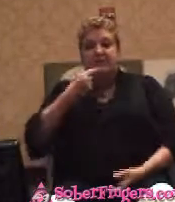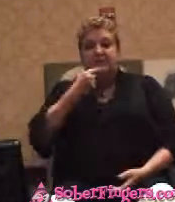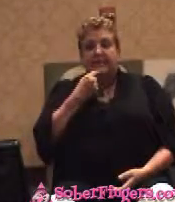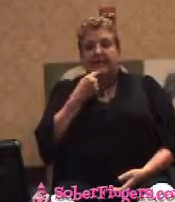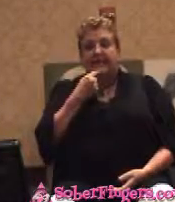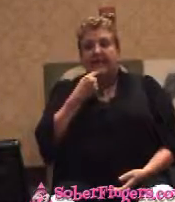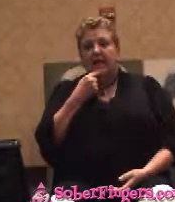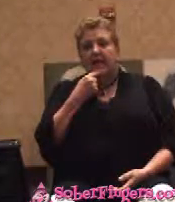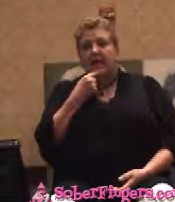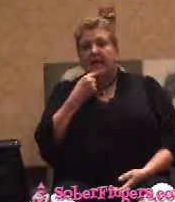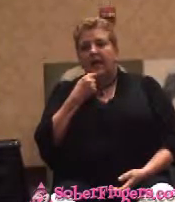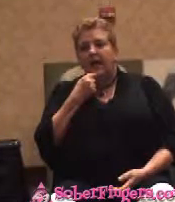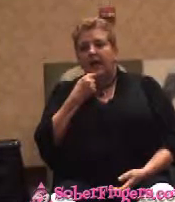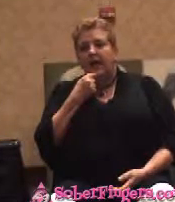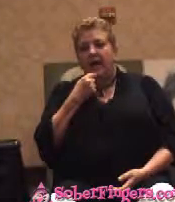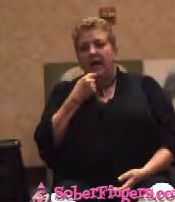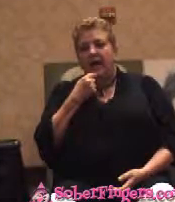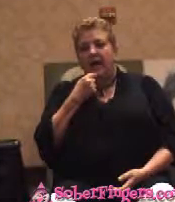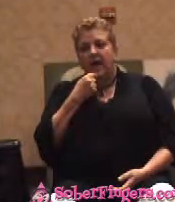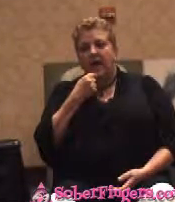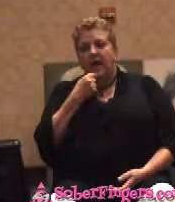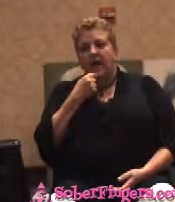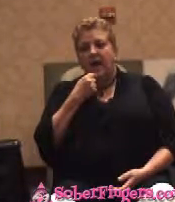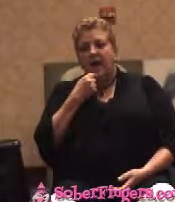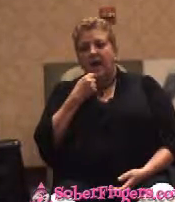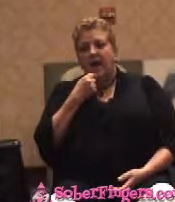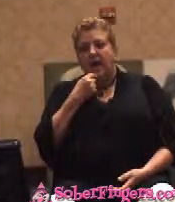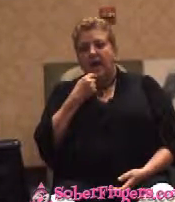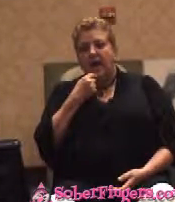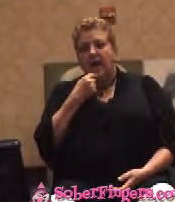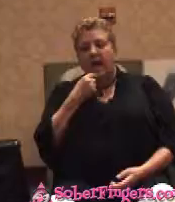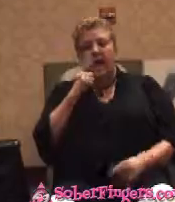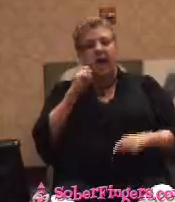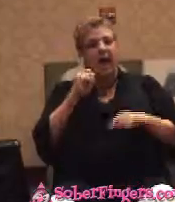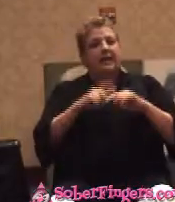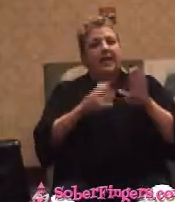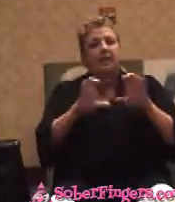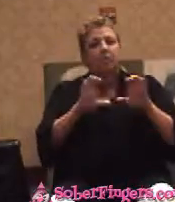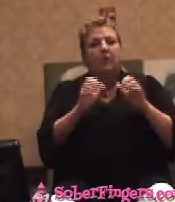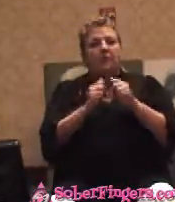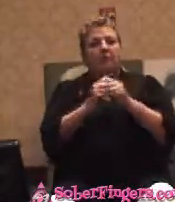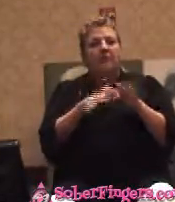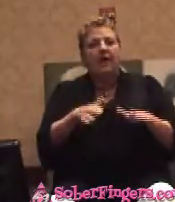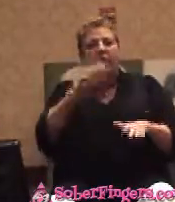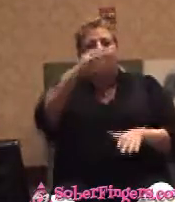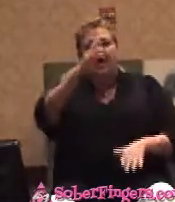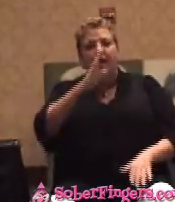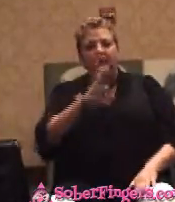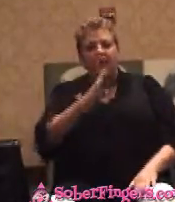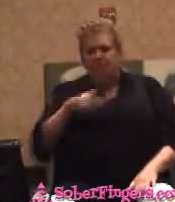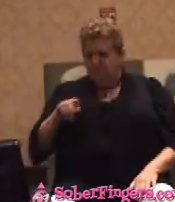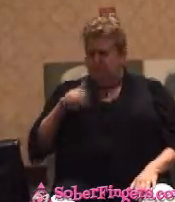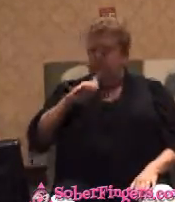I couldn't do it without God. She was pretty, slender,